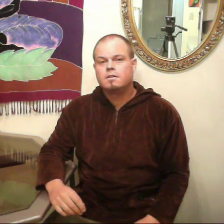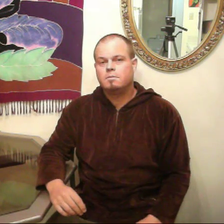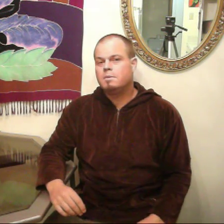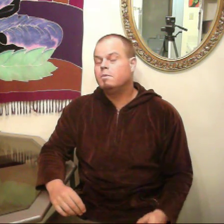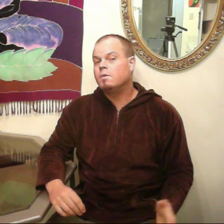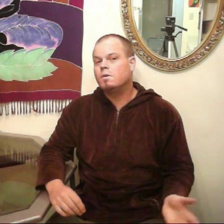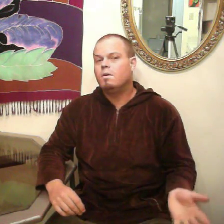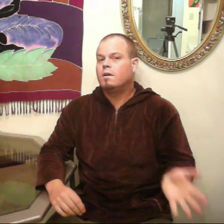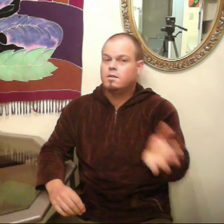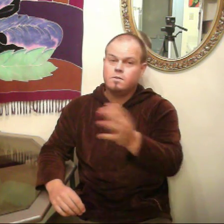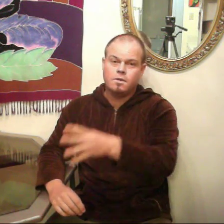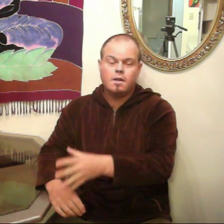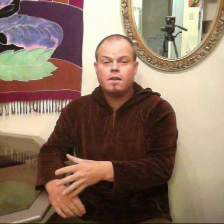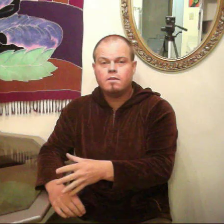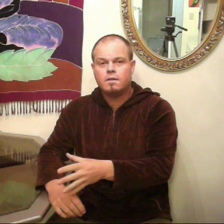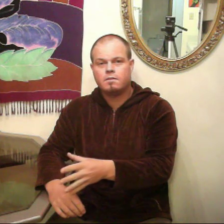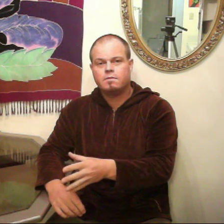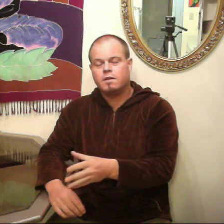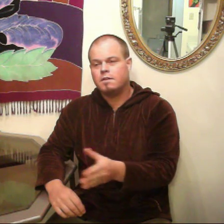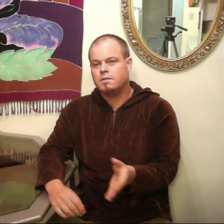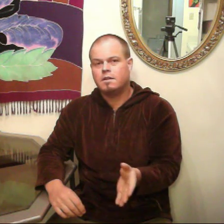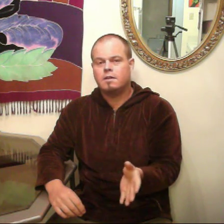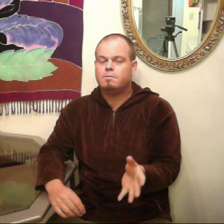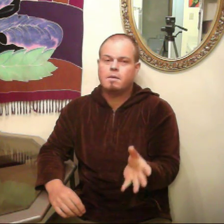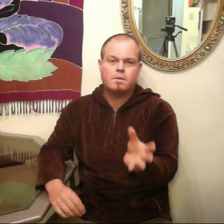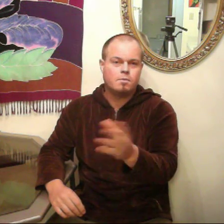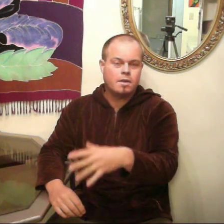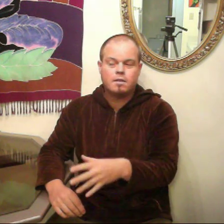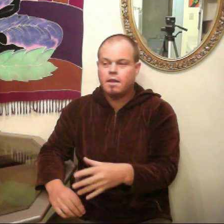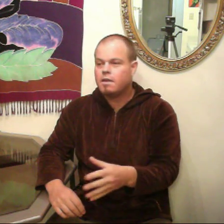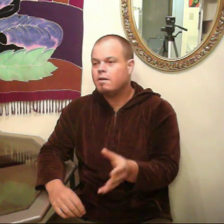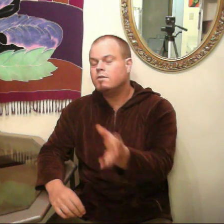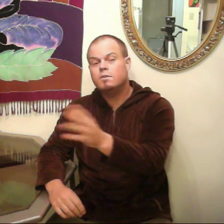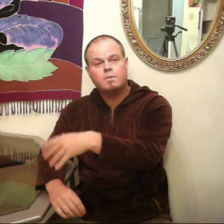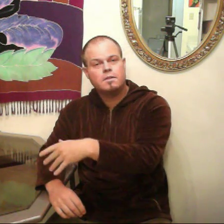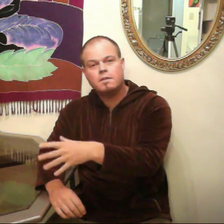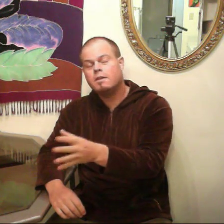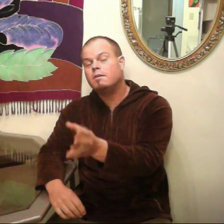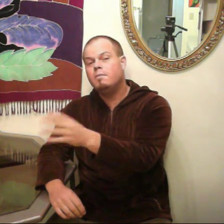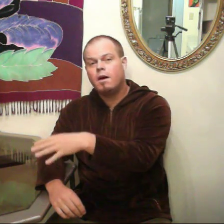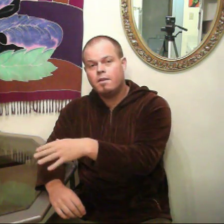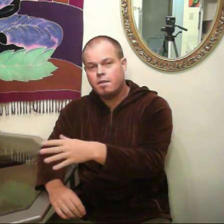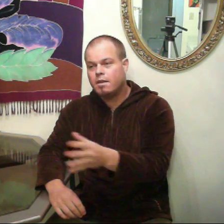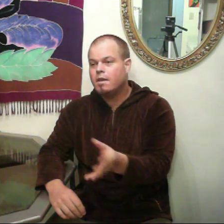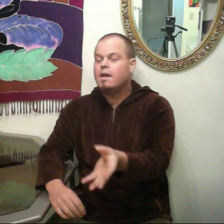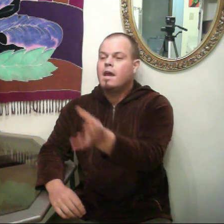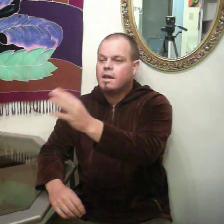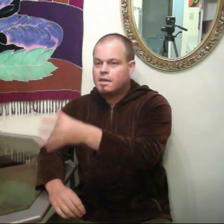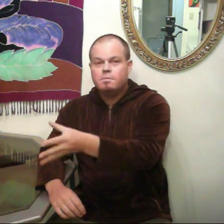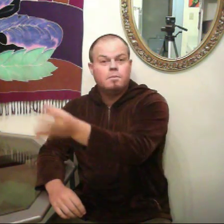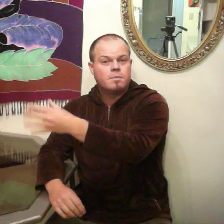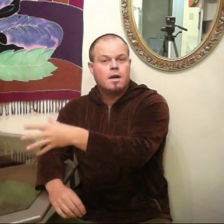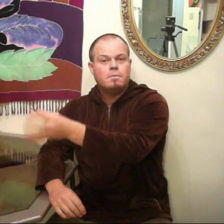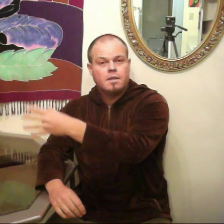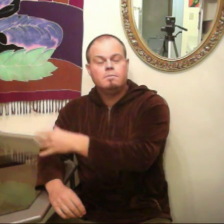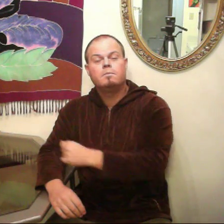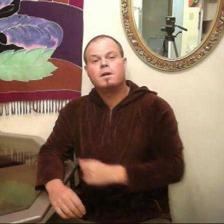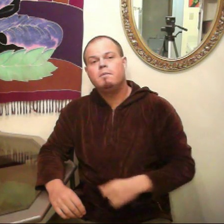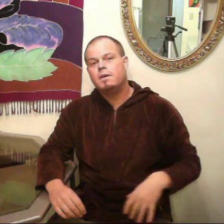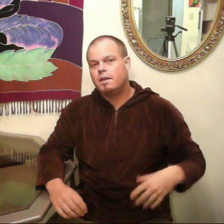Some people will go on to do another liver flush maybe a week later, two weeks later, a month and keep them coming, keep them coming